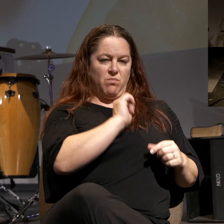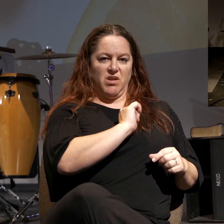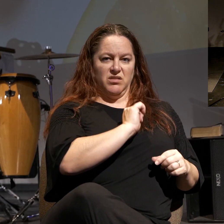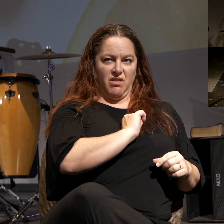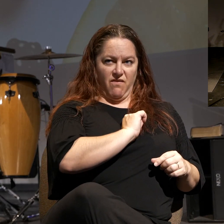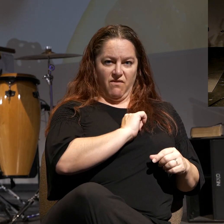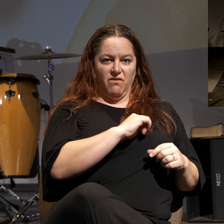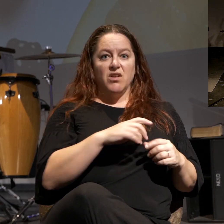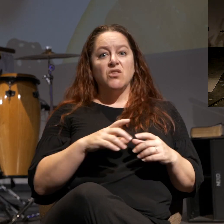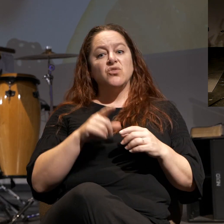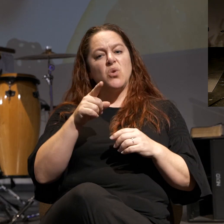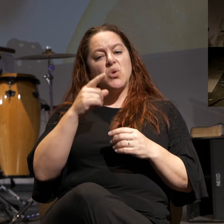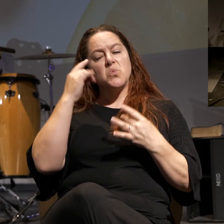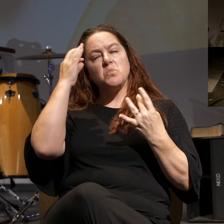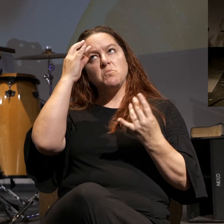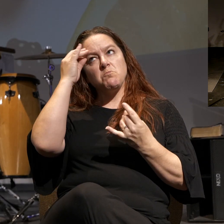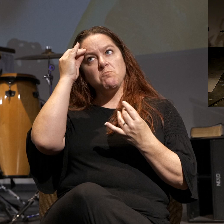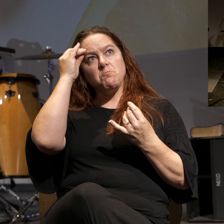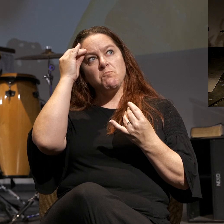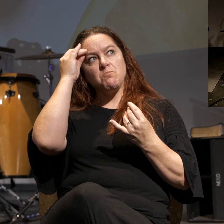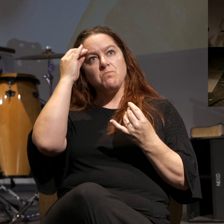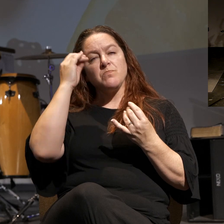you find yourself thinking,